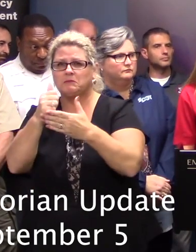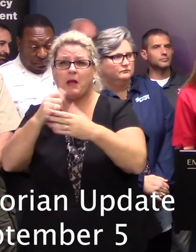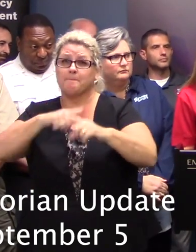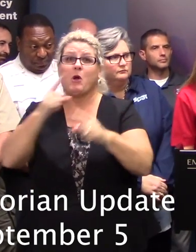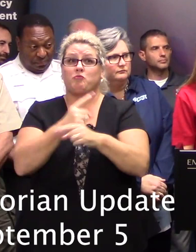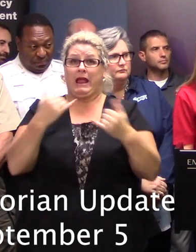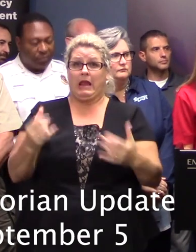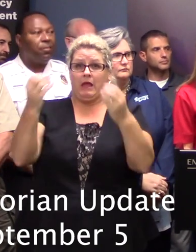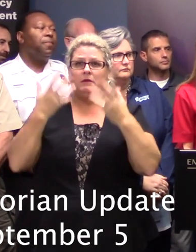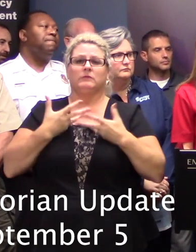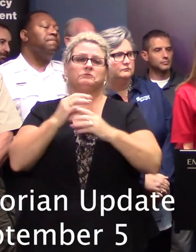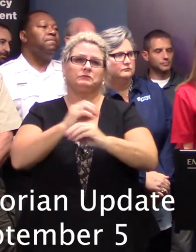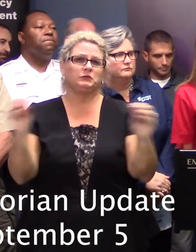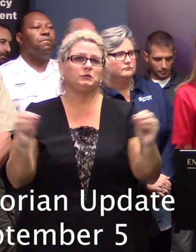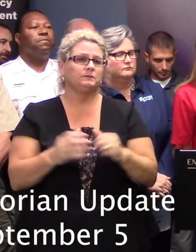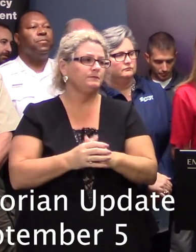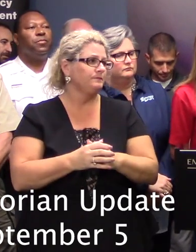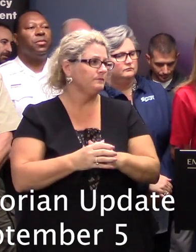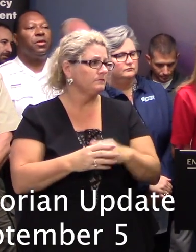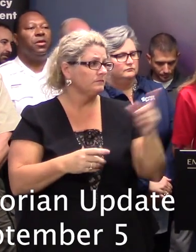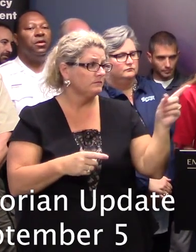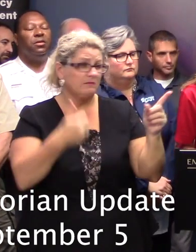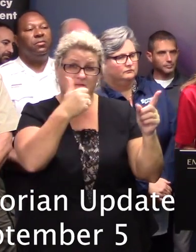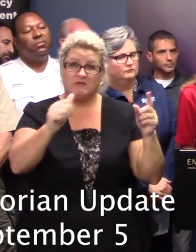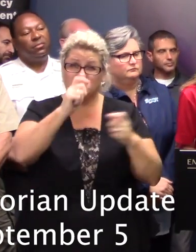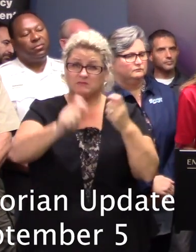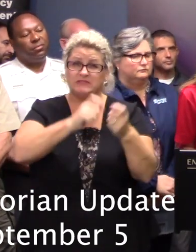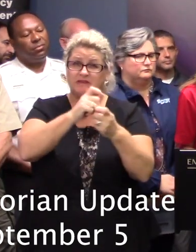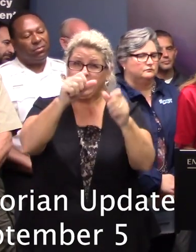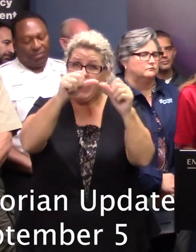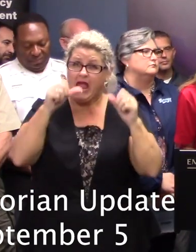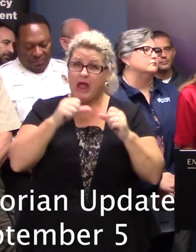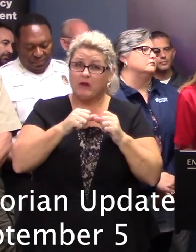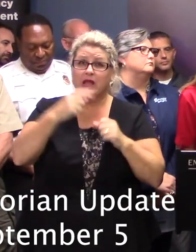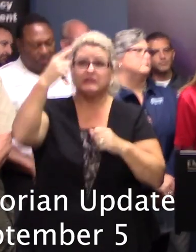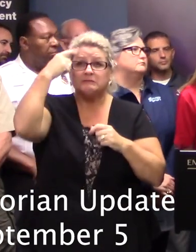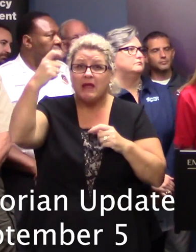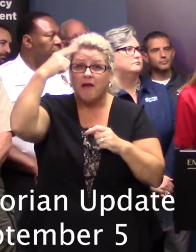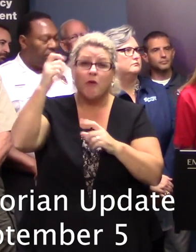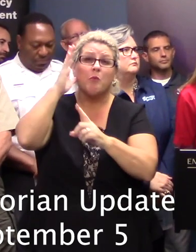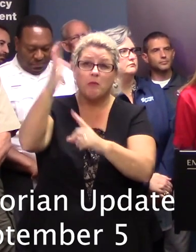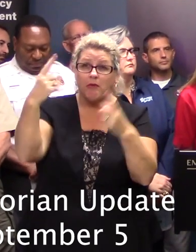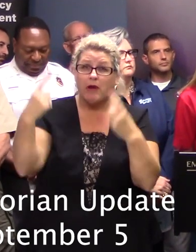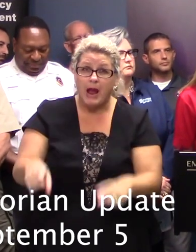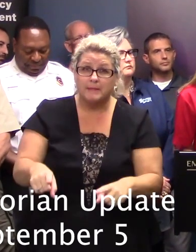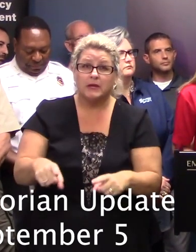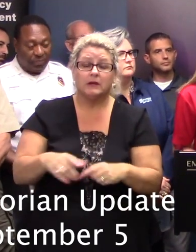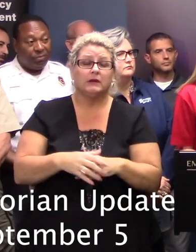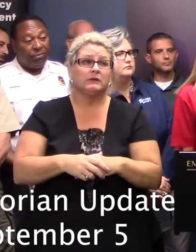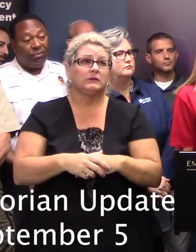none at this time. Are there any kind of particular areas where you're thinking that will be needed or where you're kind of focusing those efforts?